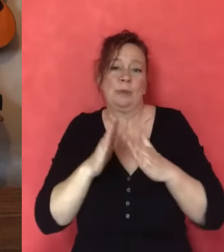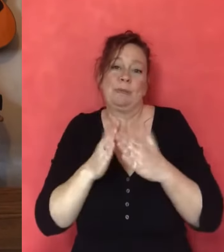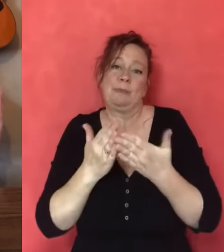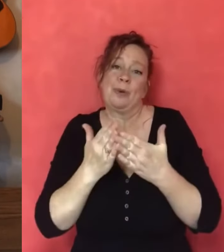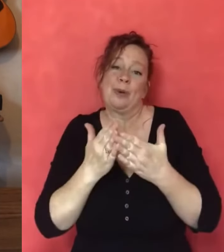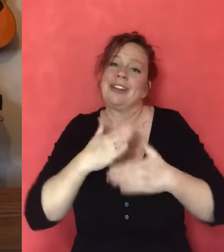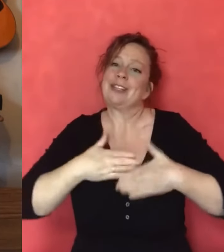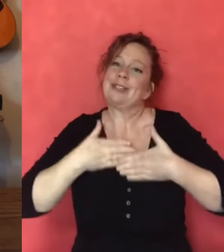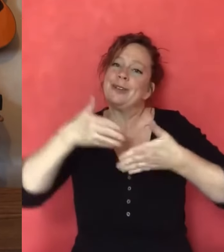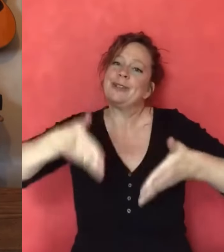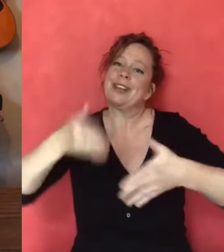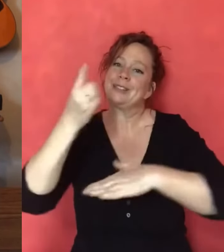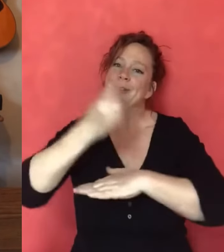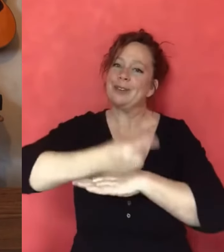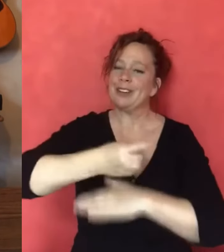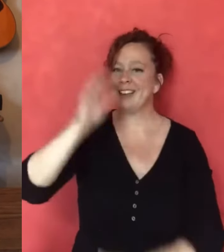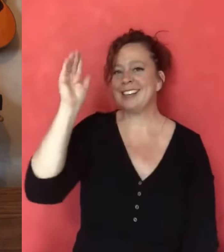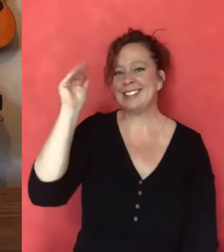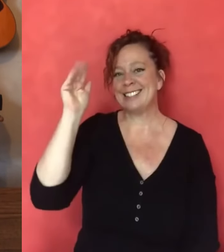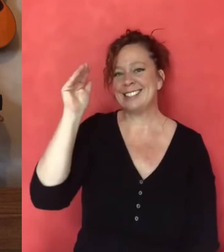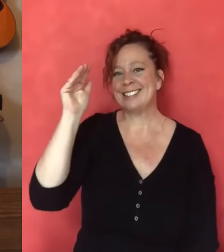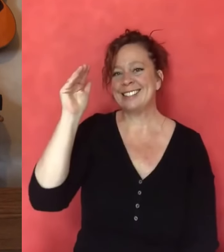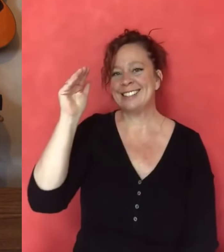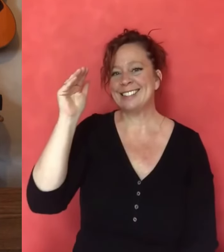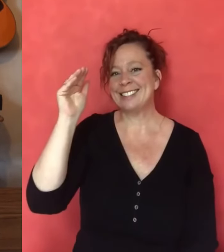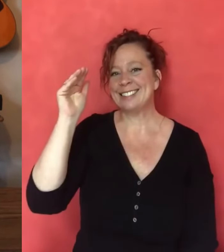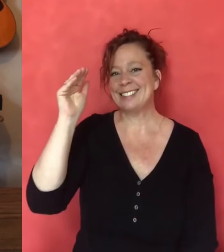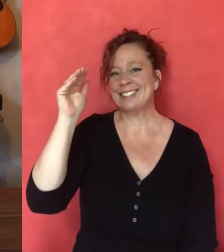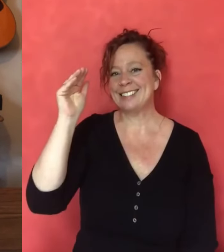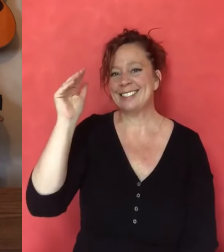Well, I hope you enjoyed that story and I hope you enjoy the rest of your day.